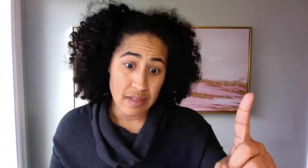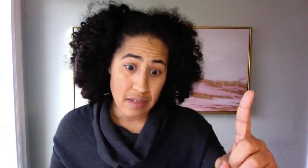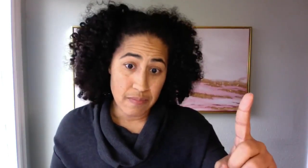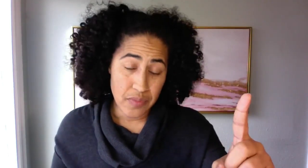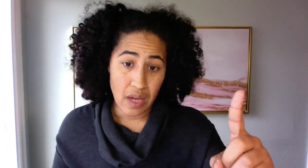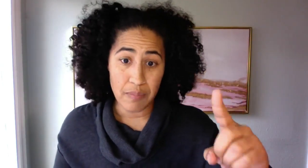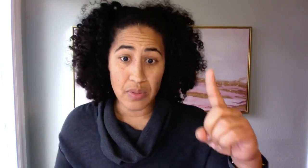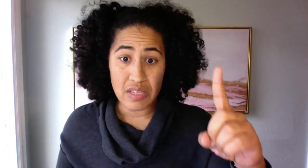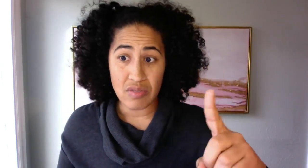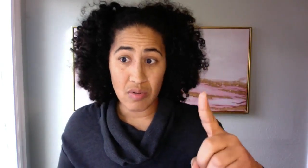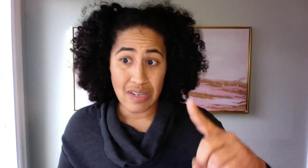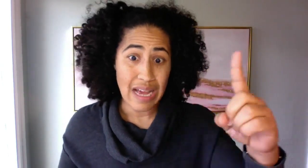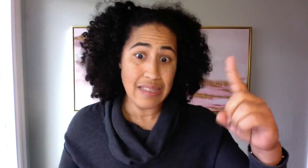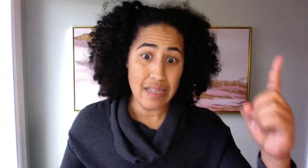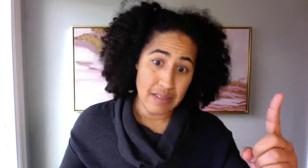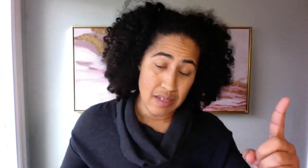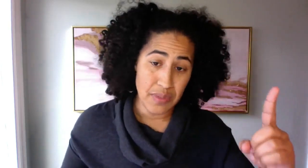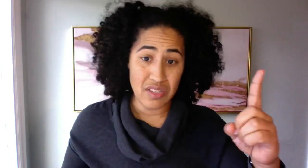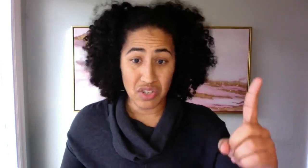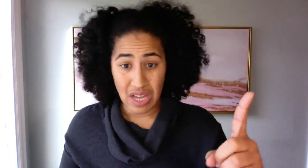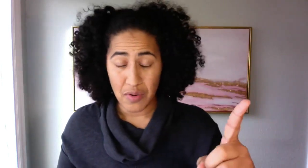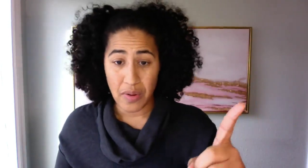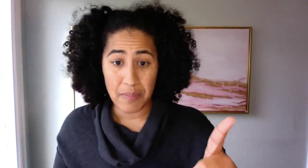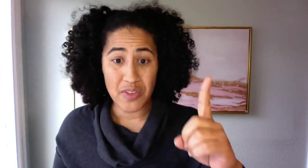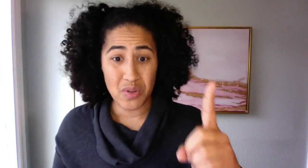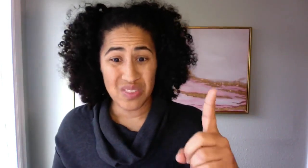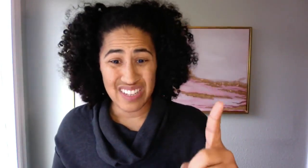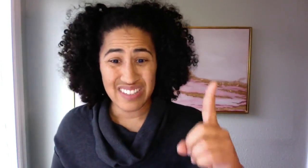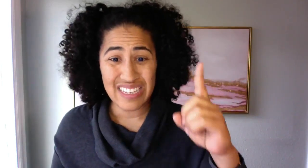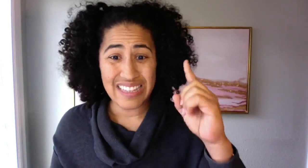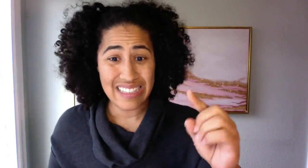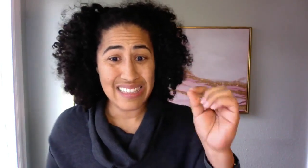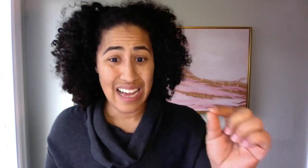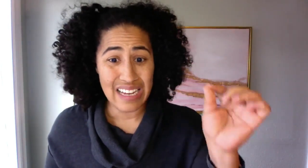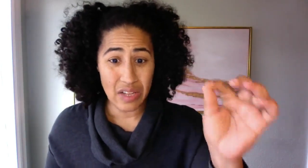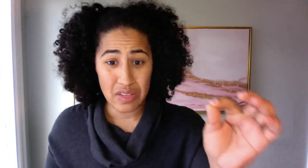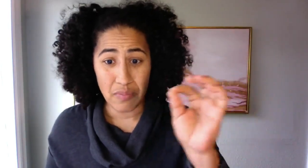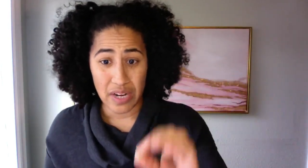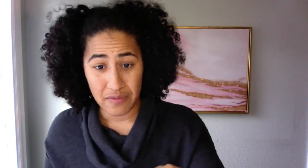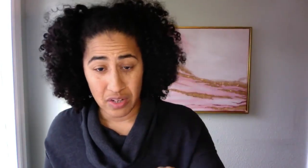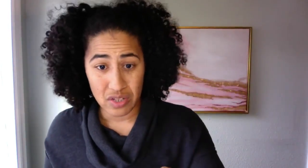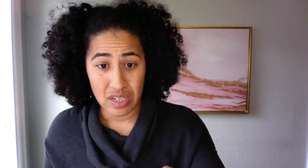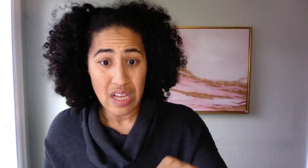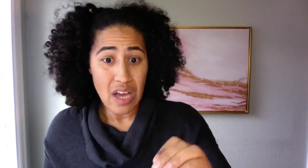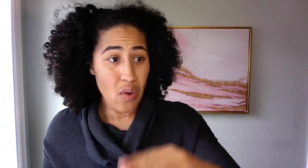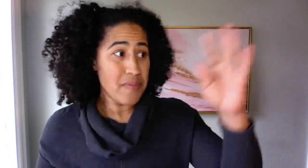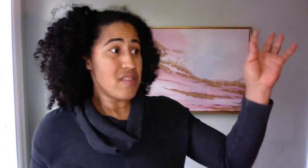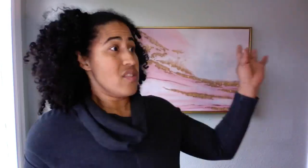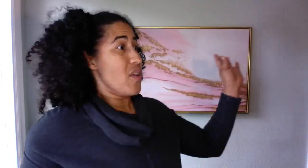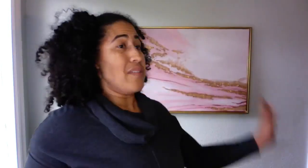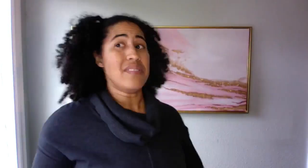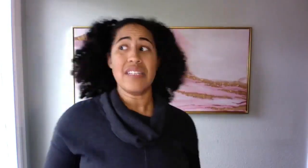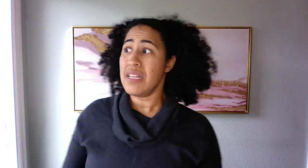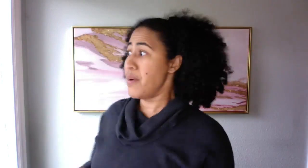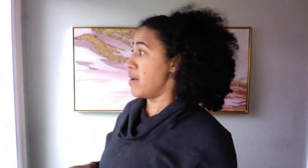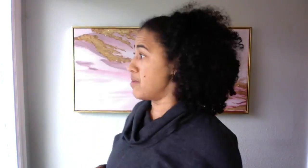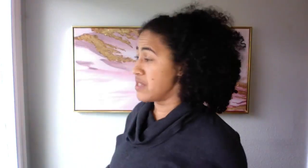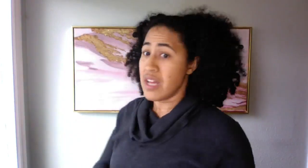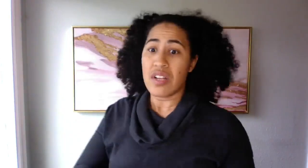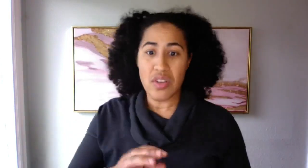it. Um, please don't not sense it because you're going to have a problem if you don't sense it. And that's not healthy brain function. Oh, I'm just ignoring it. don't see any problems. No.